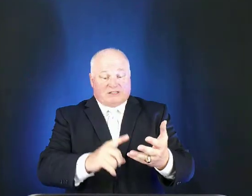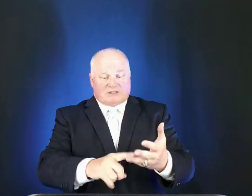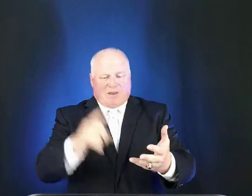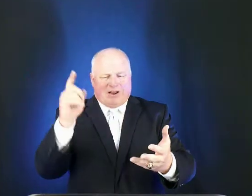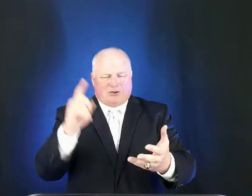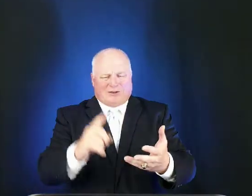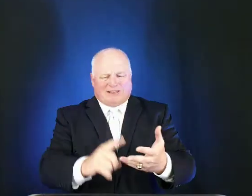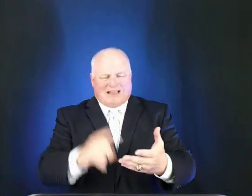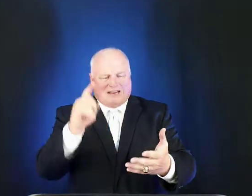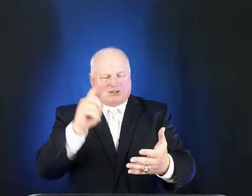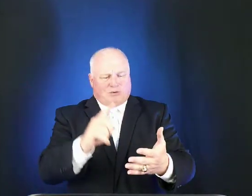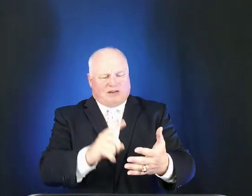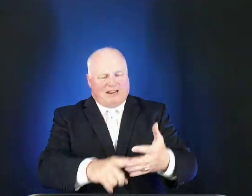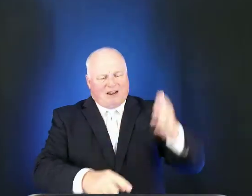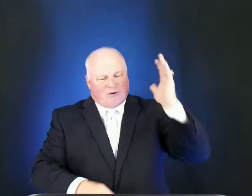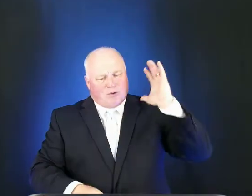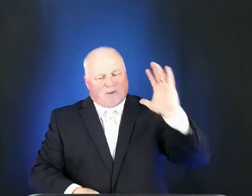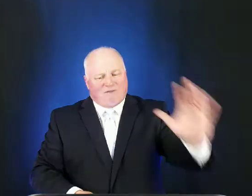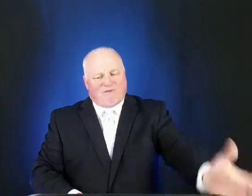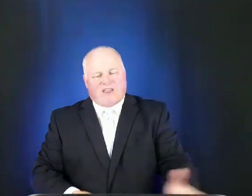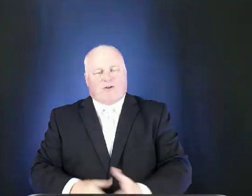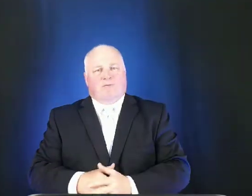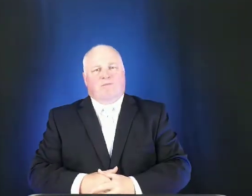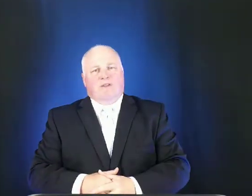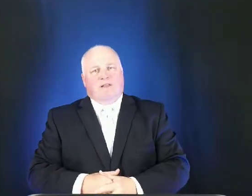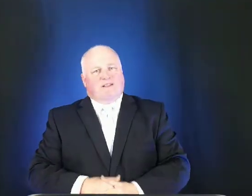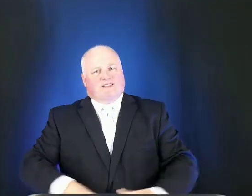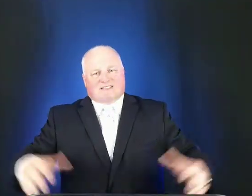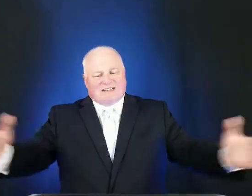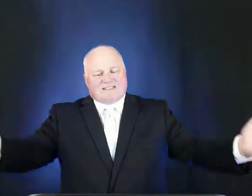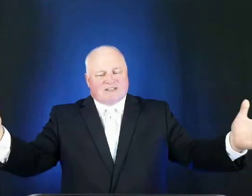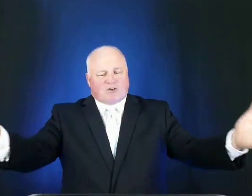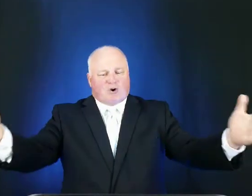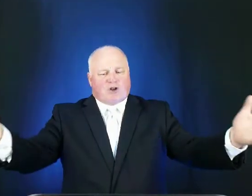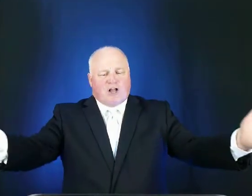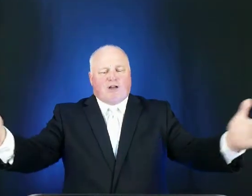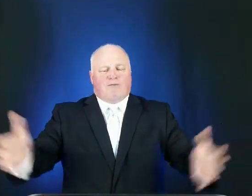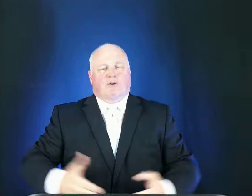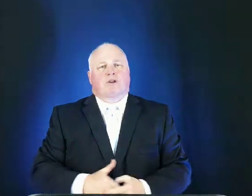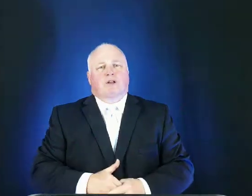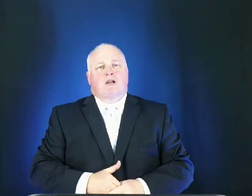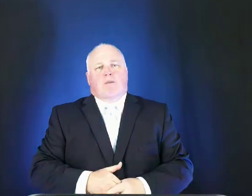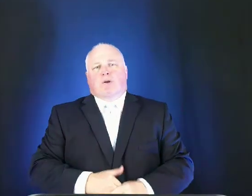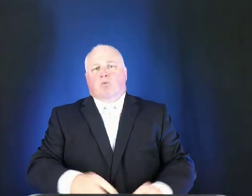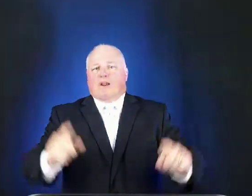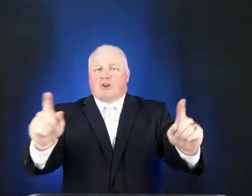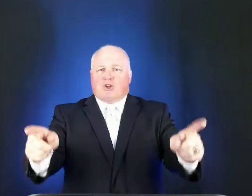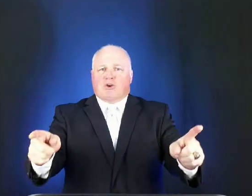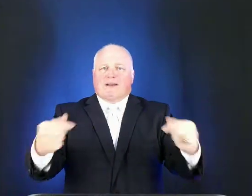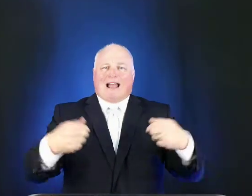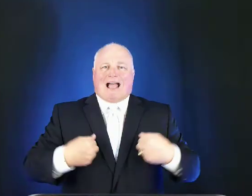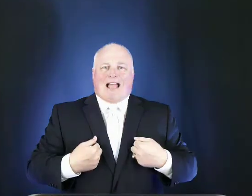smell you can taste you can hear you can feel the senses are covered but when you and i